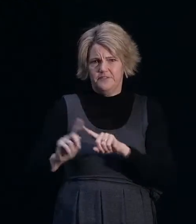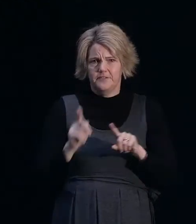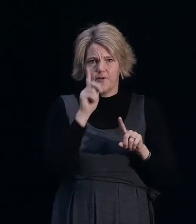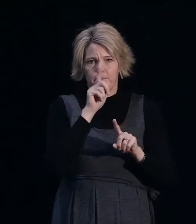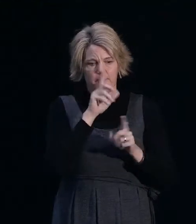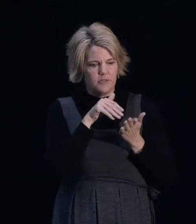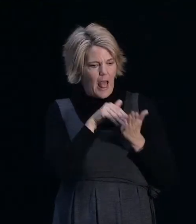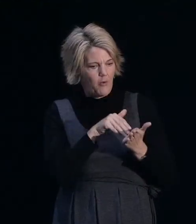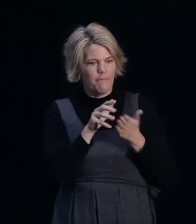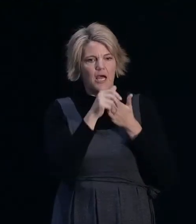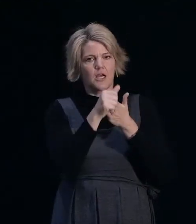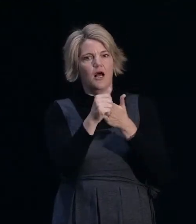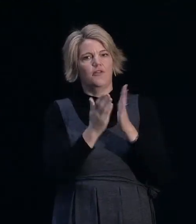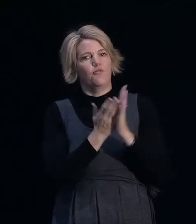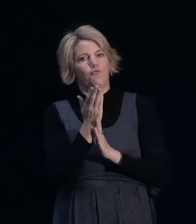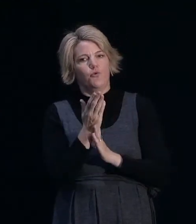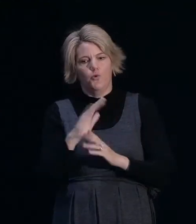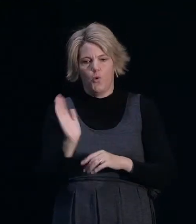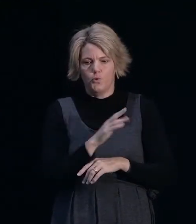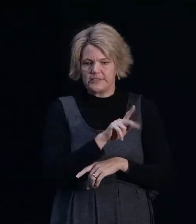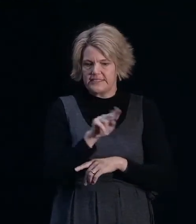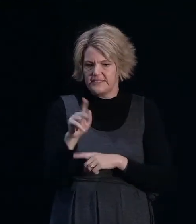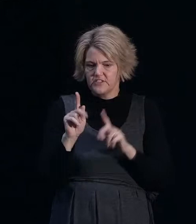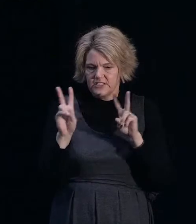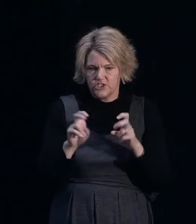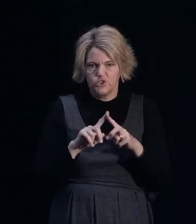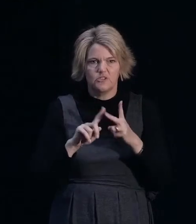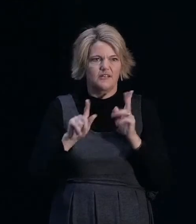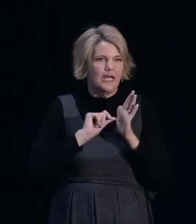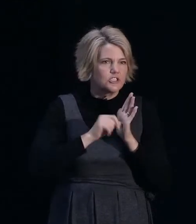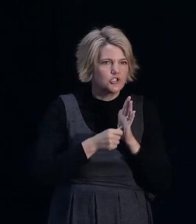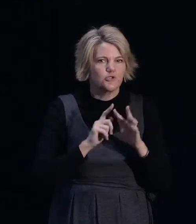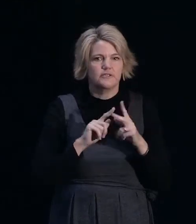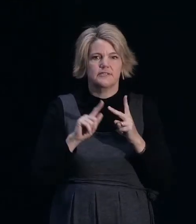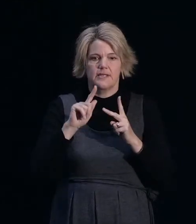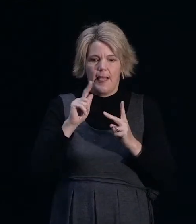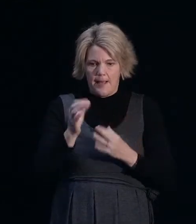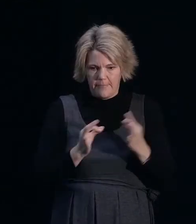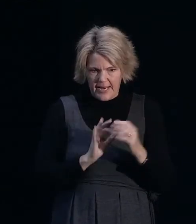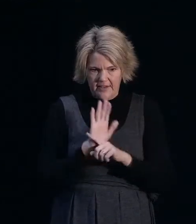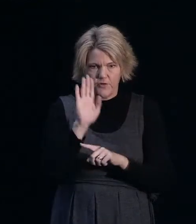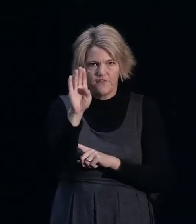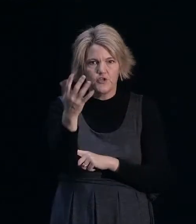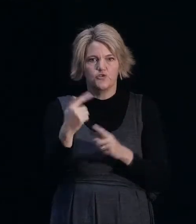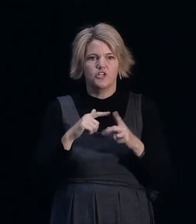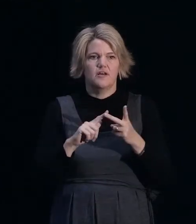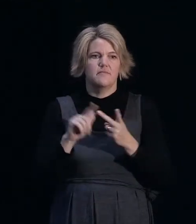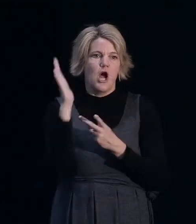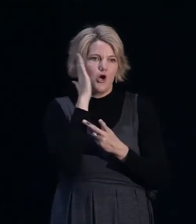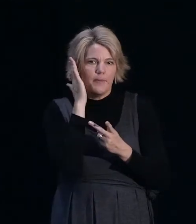through and navigate their way through all the different issues, insurance and planning for the future, accommodation, budgeting,